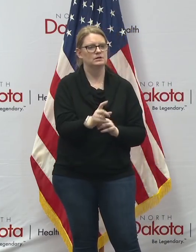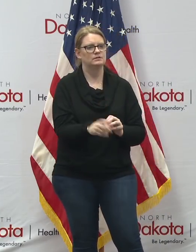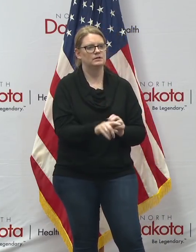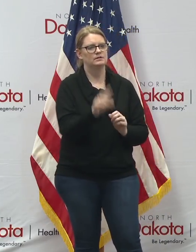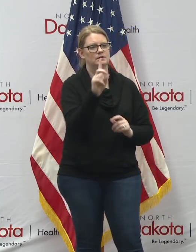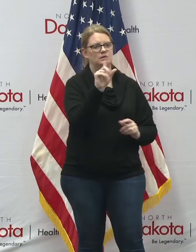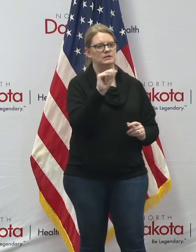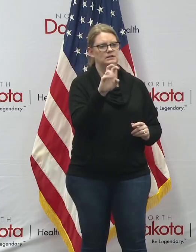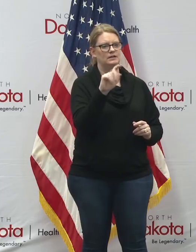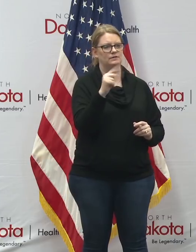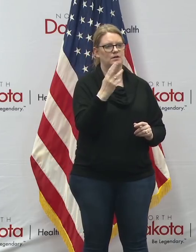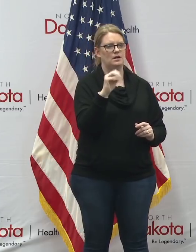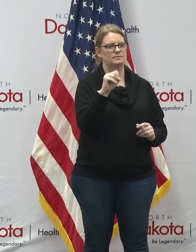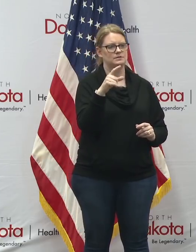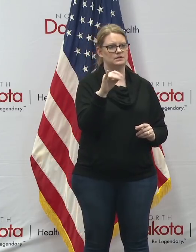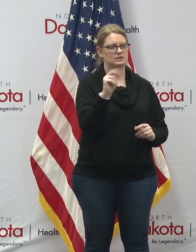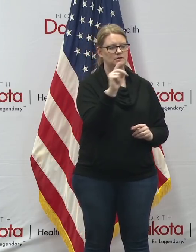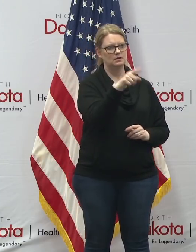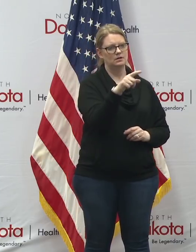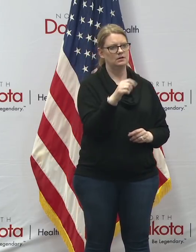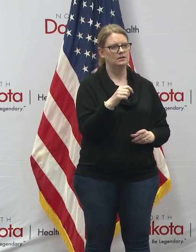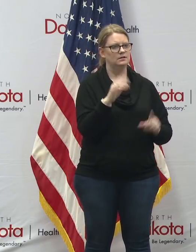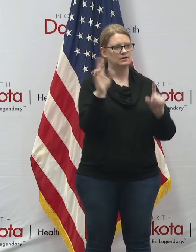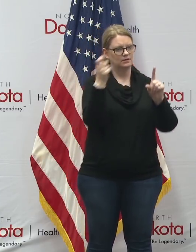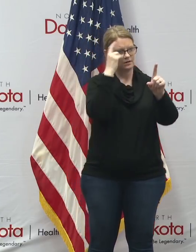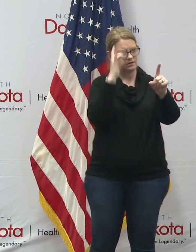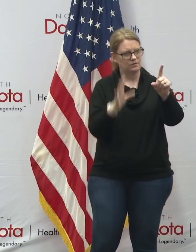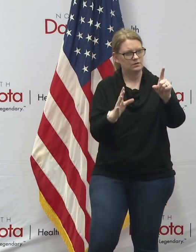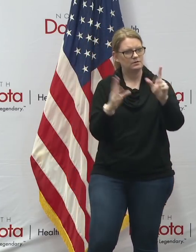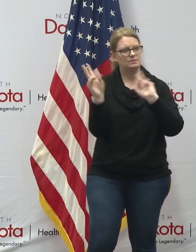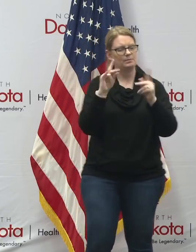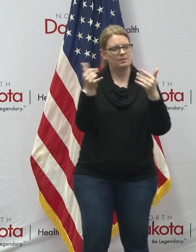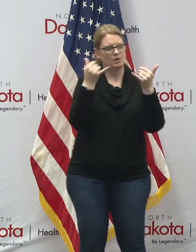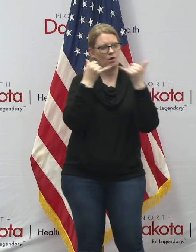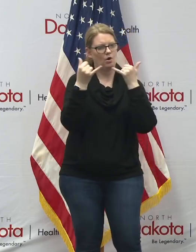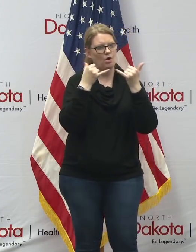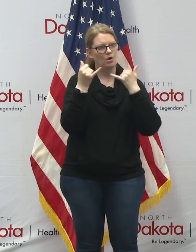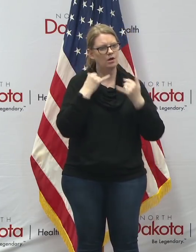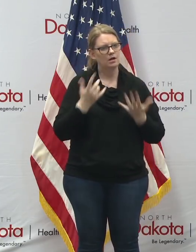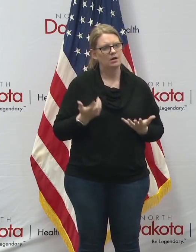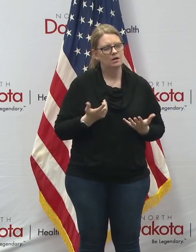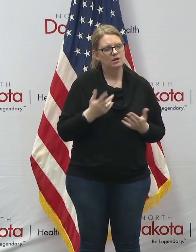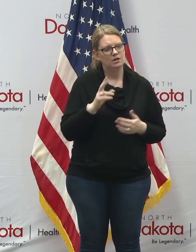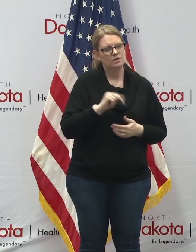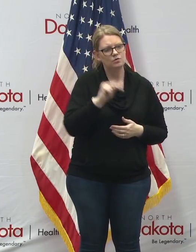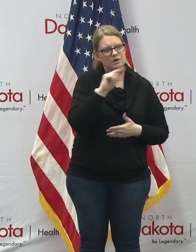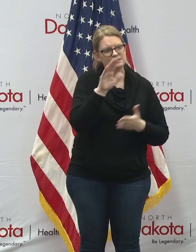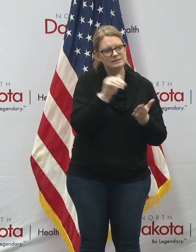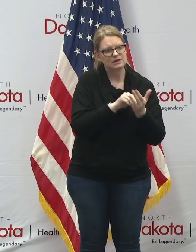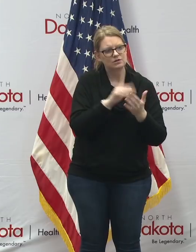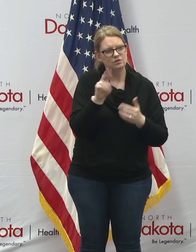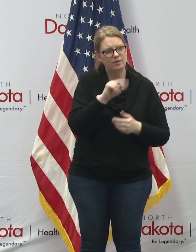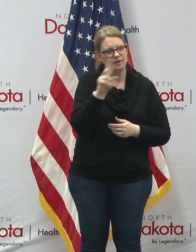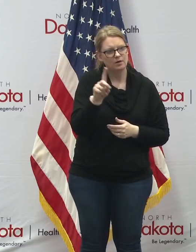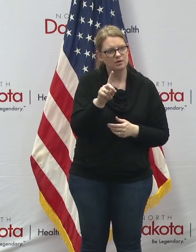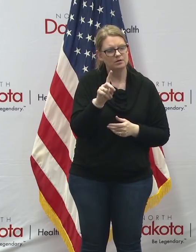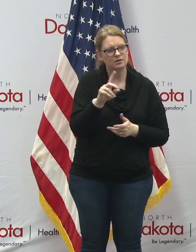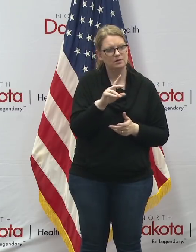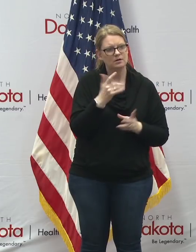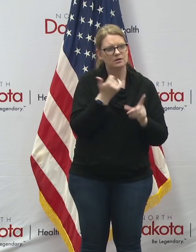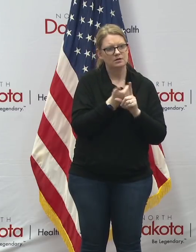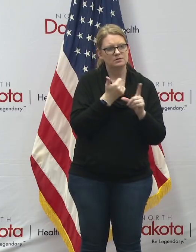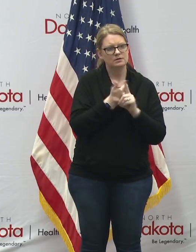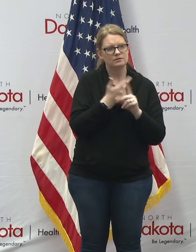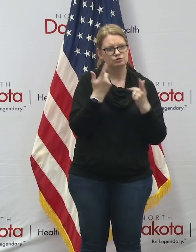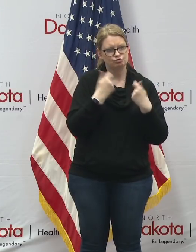dave thompson from prairie public governor i've been getting a few calls especially from north central north dakota people who are trying to apply for